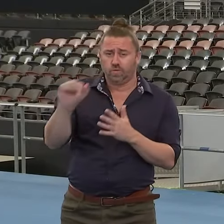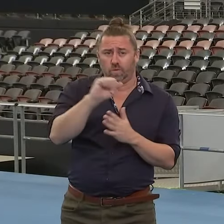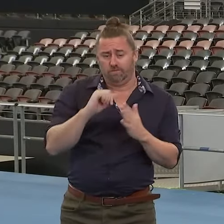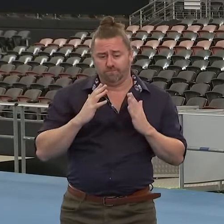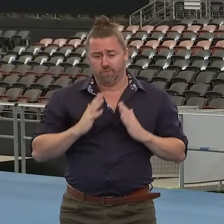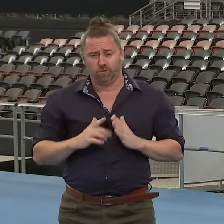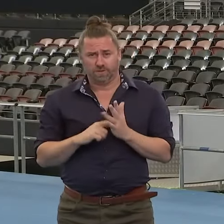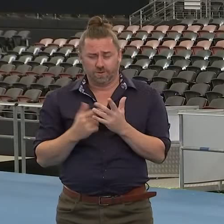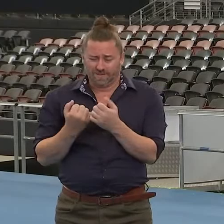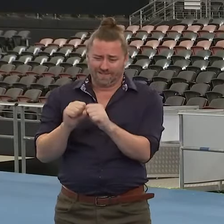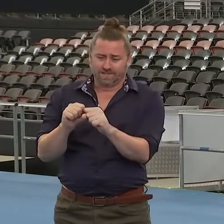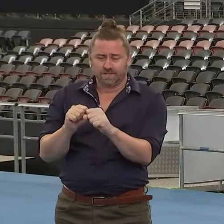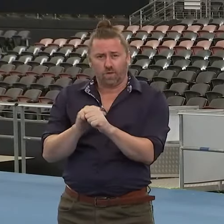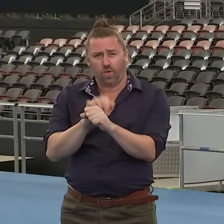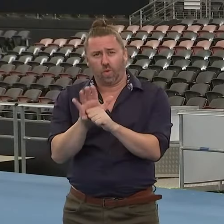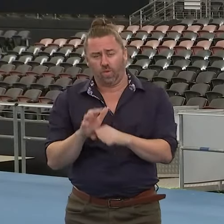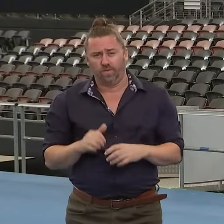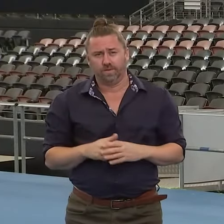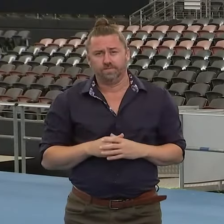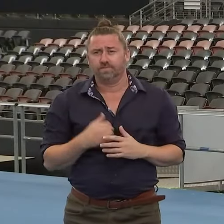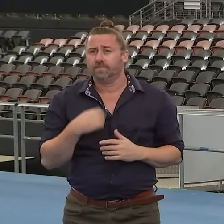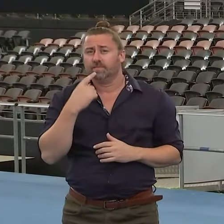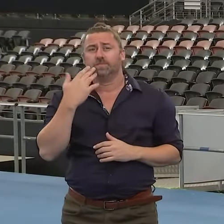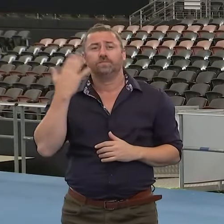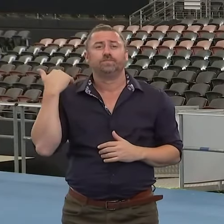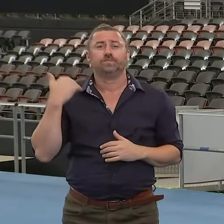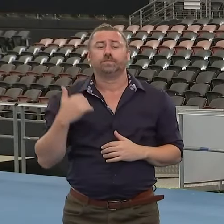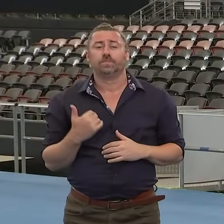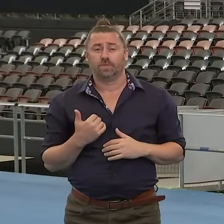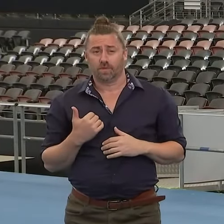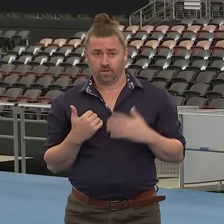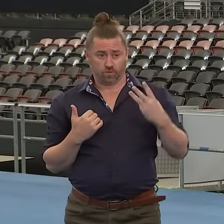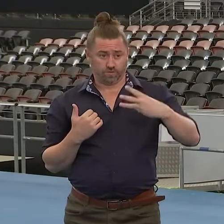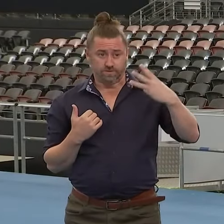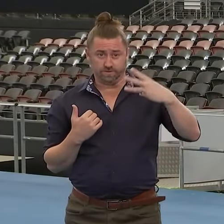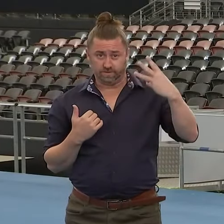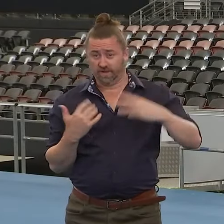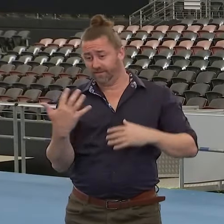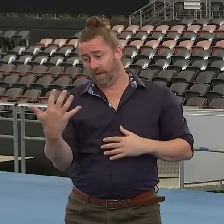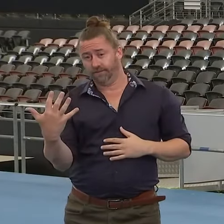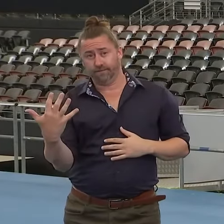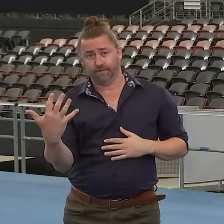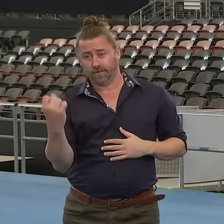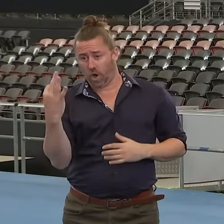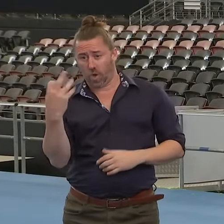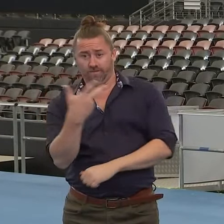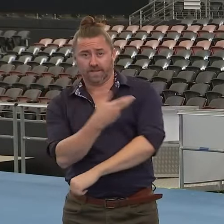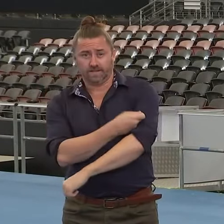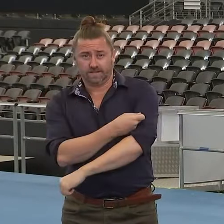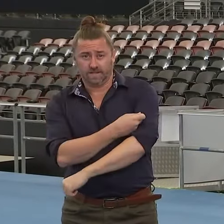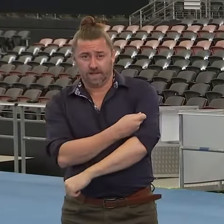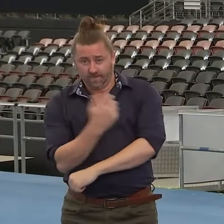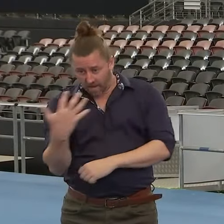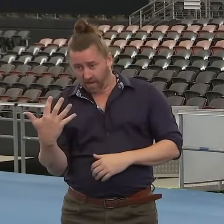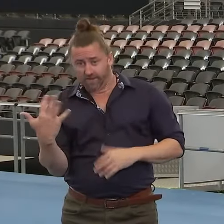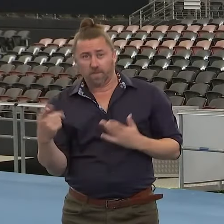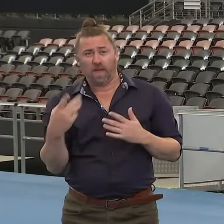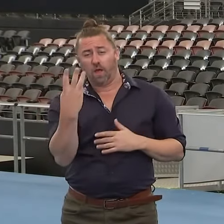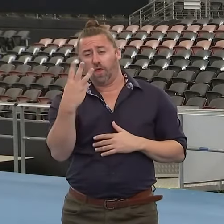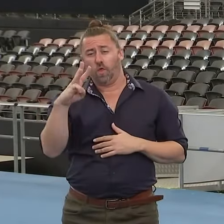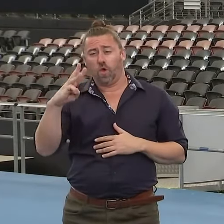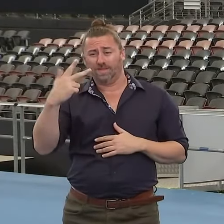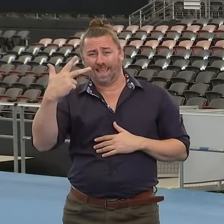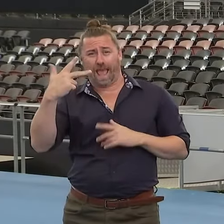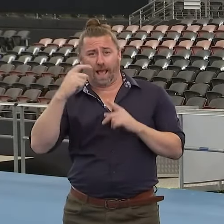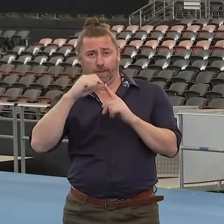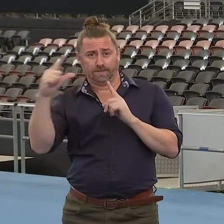previously, five of the 13 were unvaccinated. Now, this makes up 38% of the deaths we're reporting